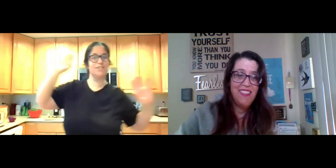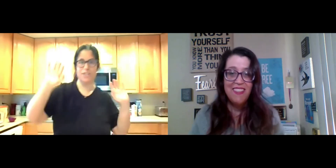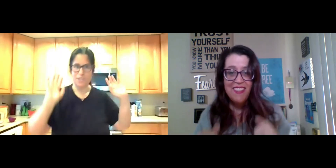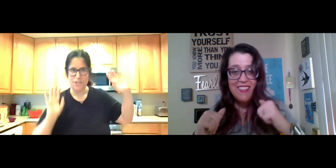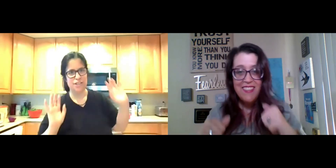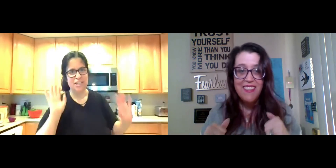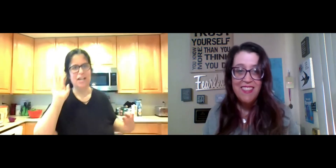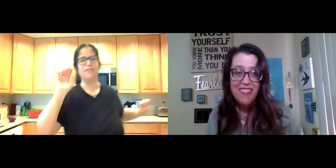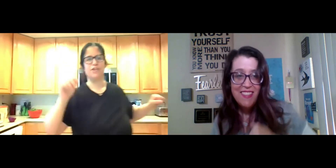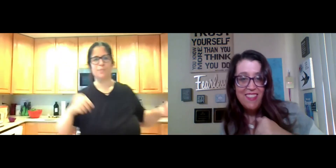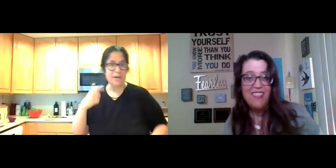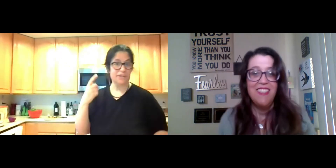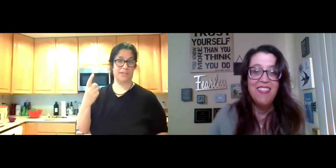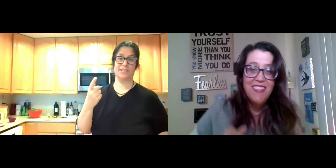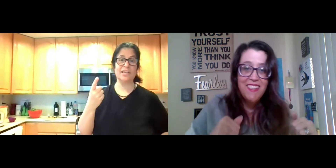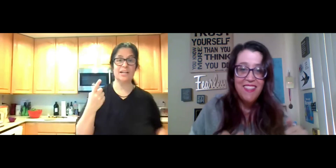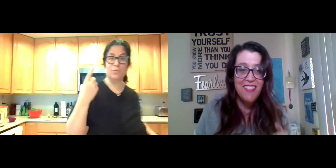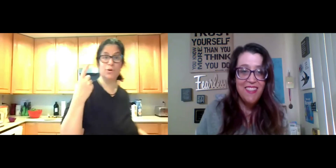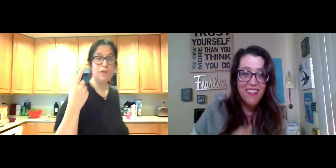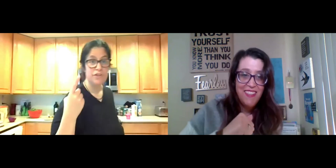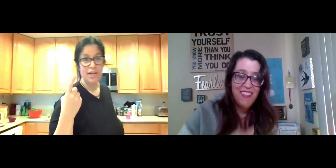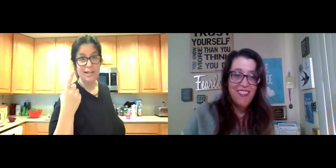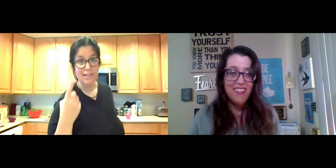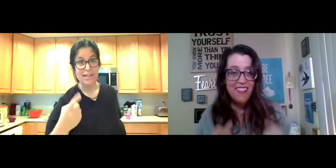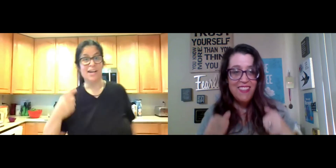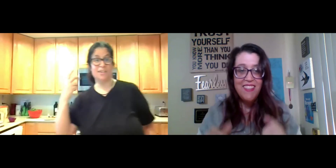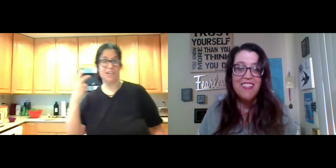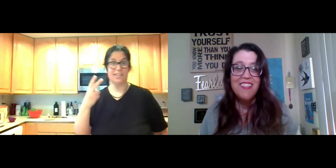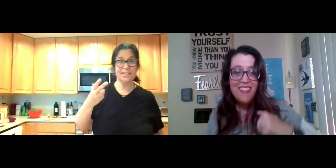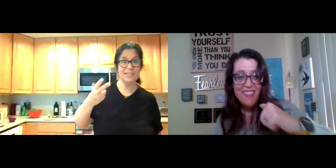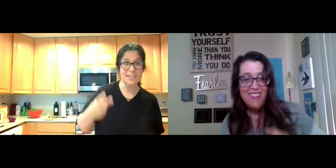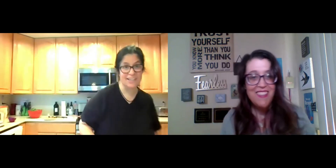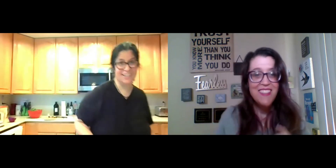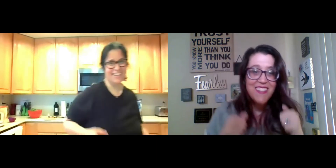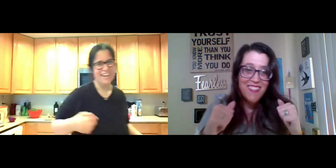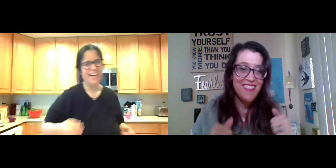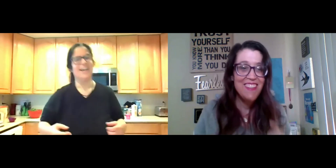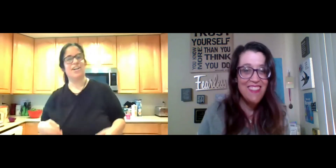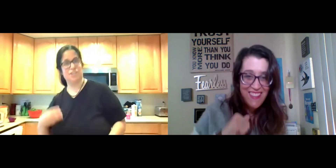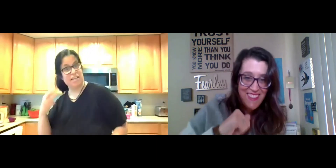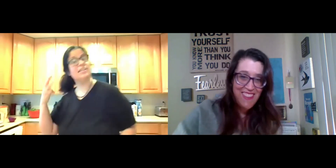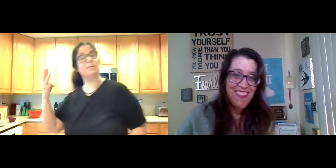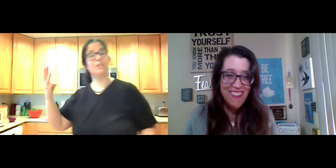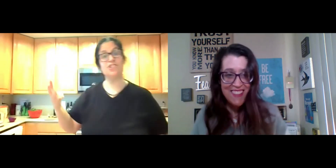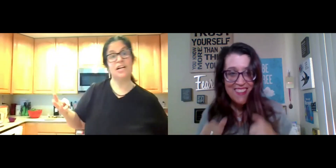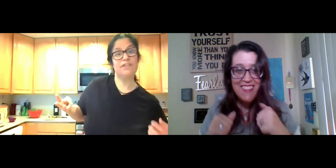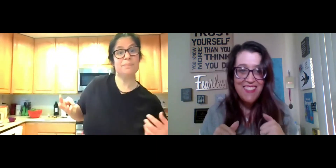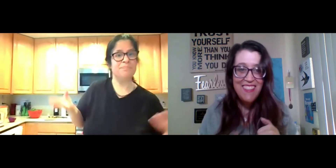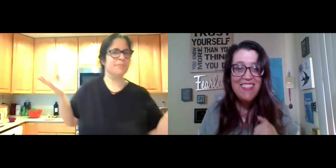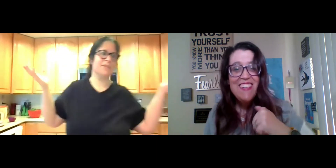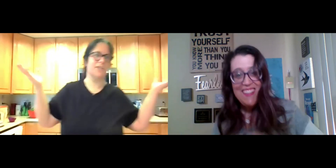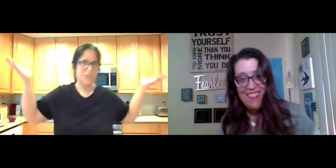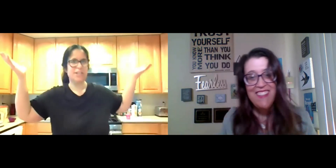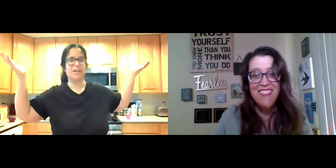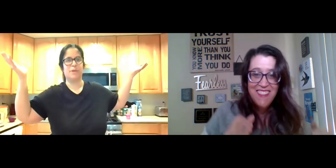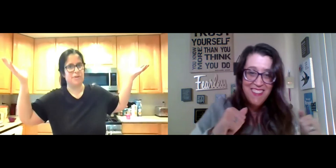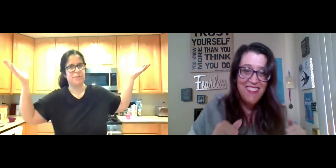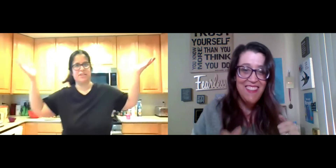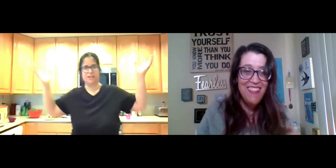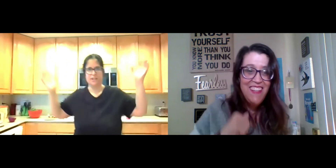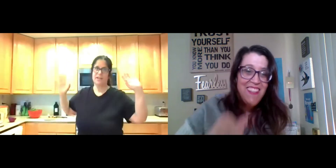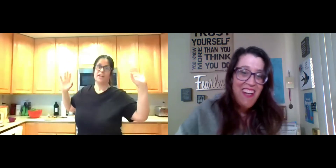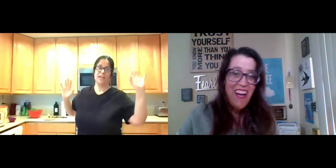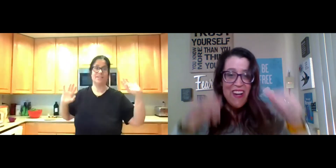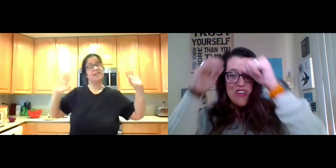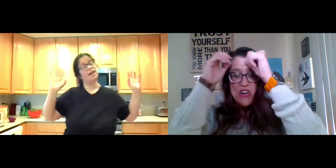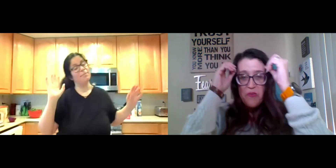else is doing. You're good enough. And your kids got a roof over their head. Are they eating? Are you telling them that you love them? You're a good enough mother